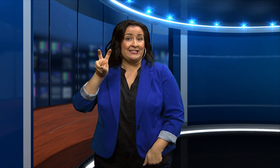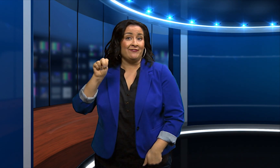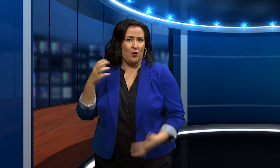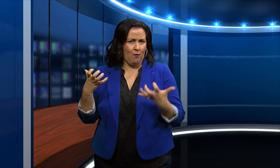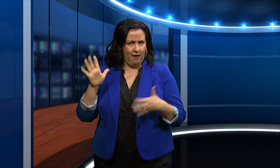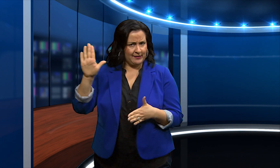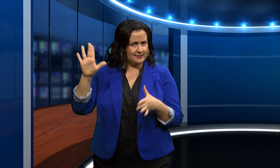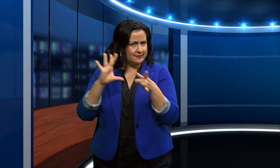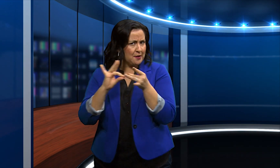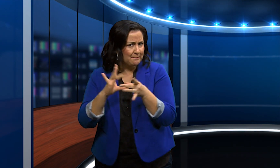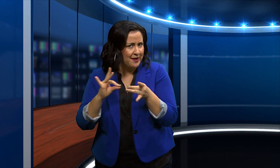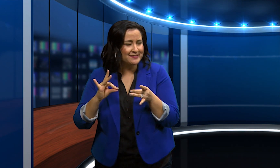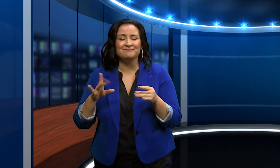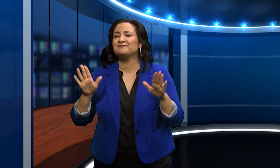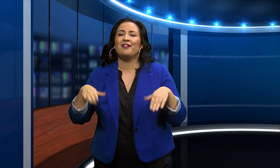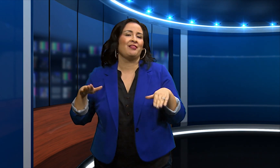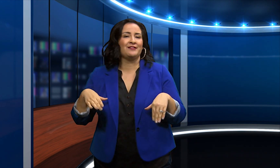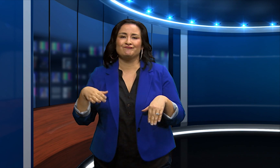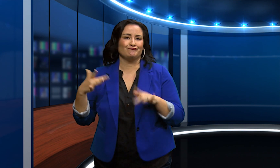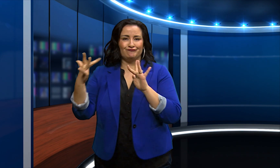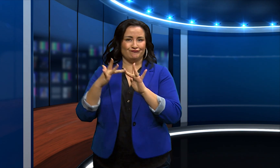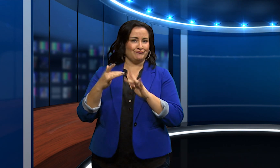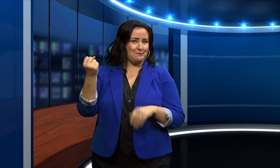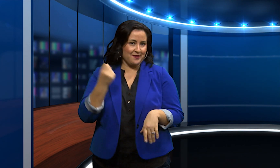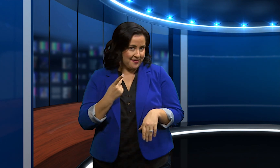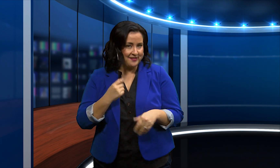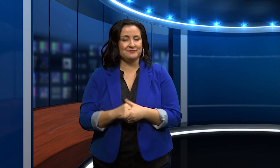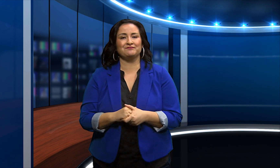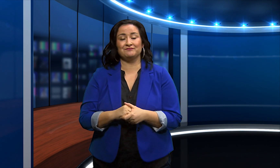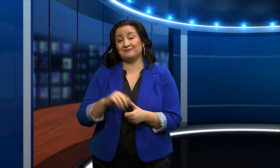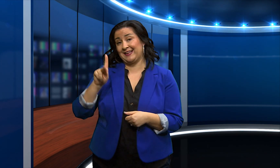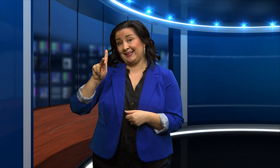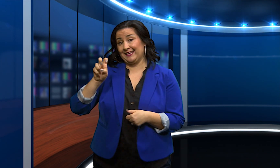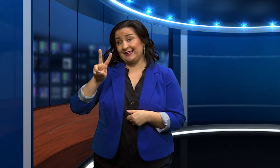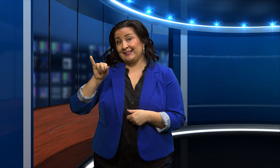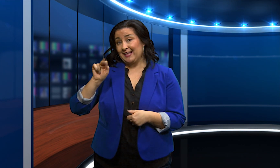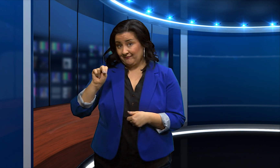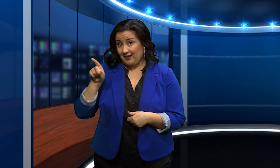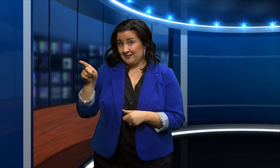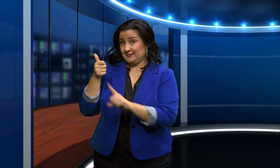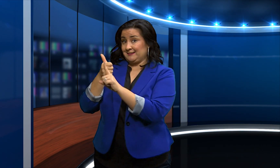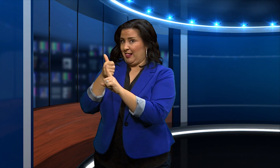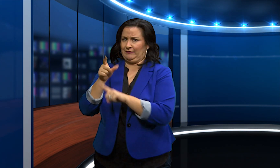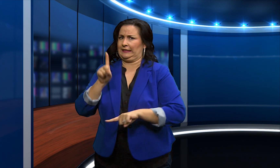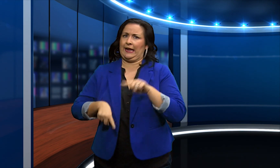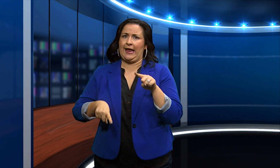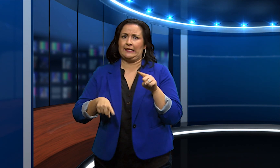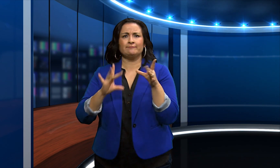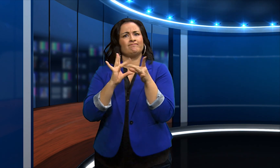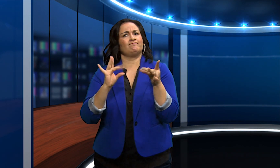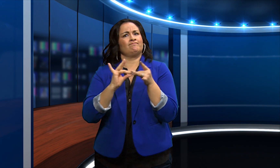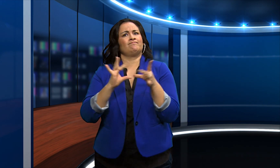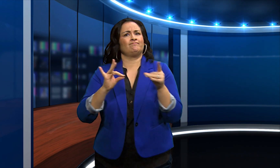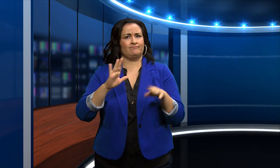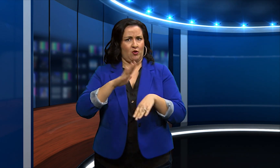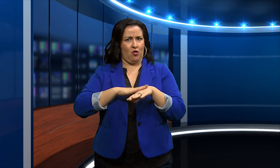Odevin for a comment, but have not received an answer yet. Kevin was also unable to comment on the video,